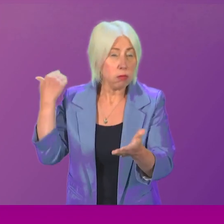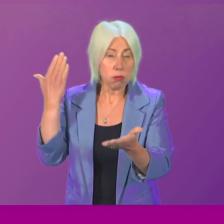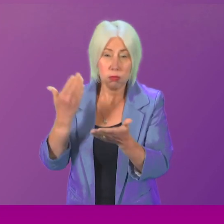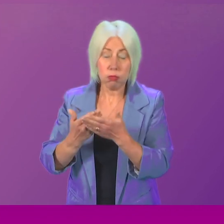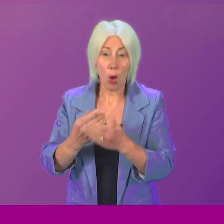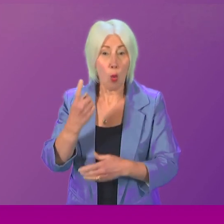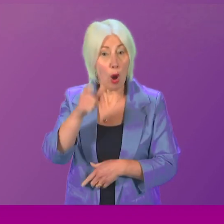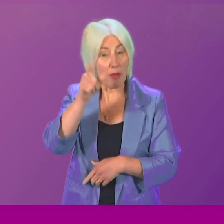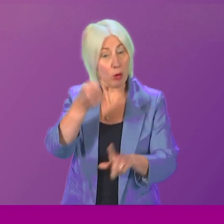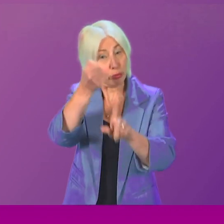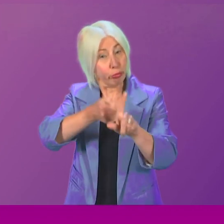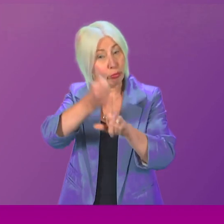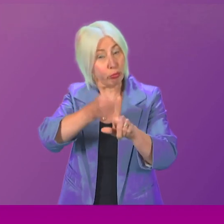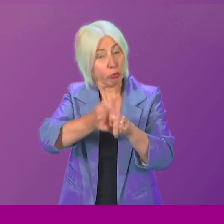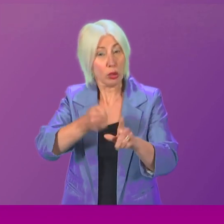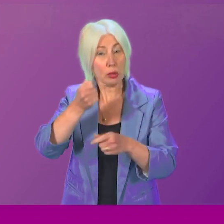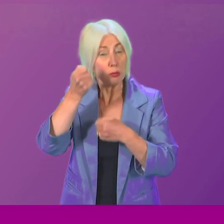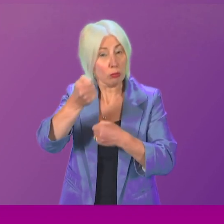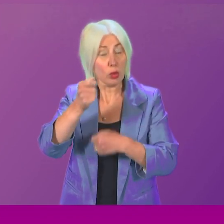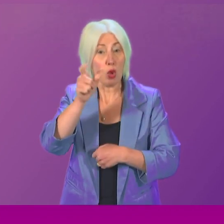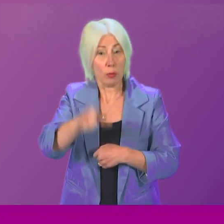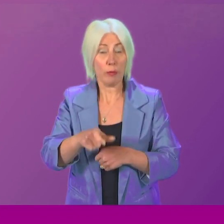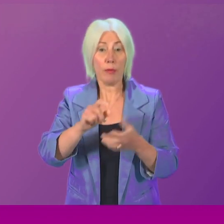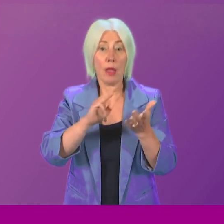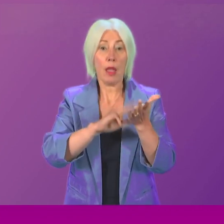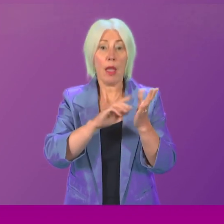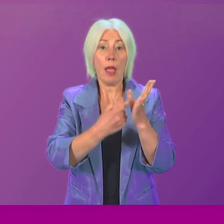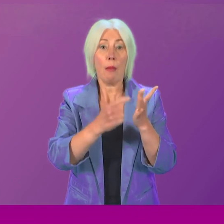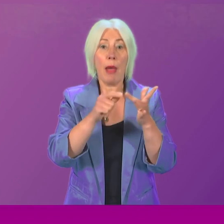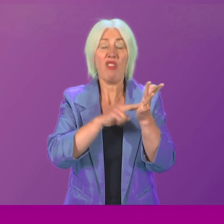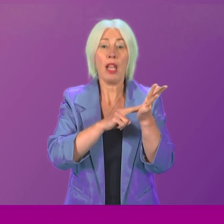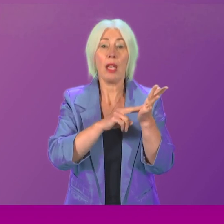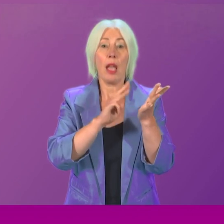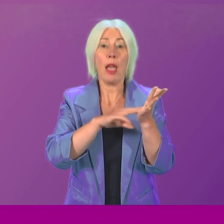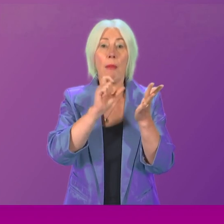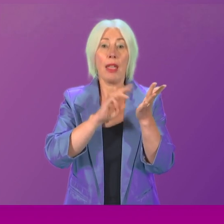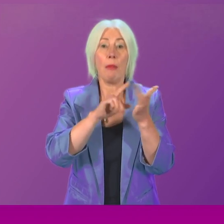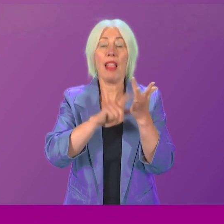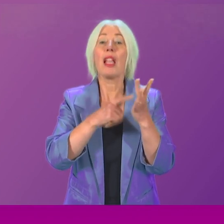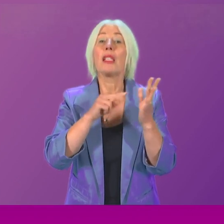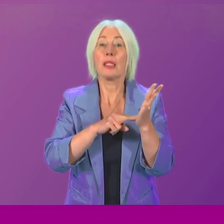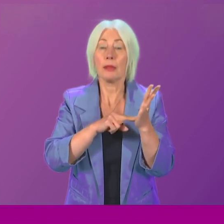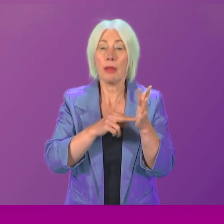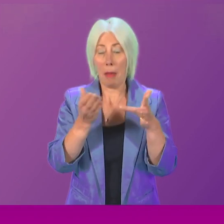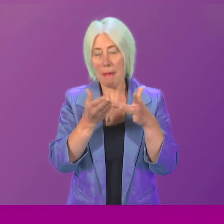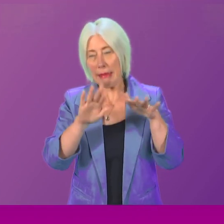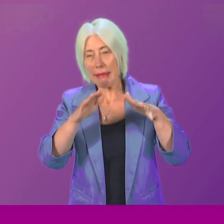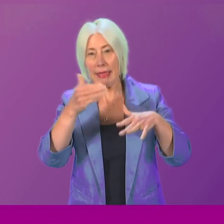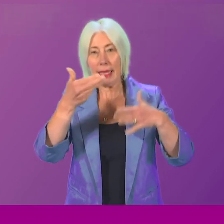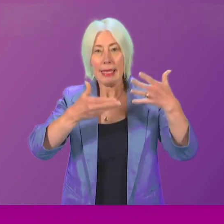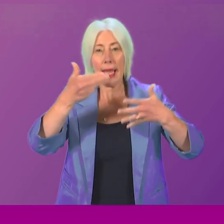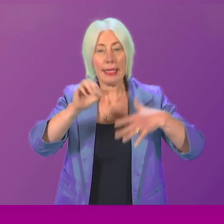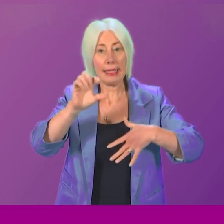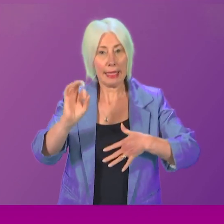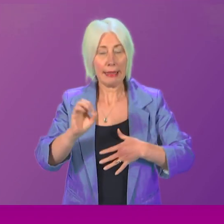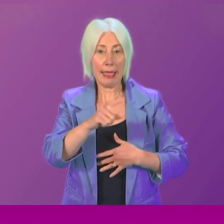ardent campaigners for it has been Marion Macmillan. In the mid-1960s, Marion